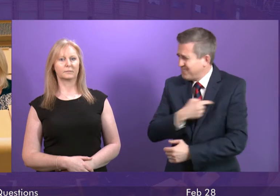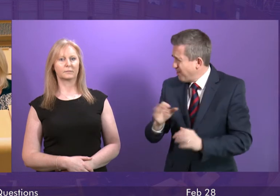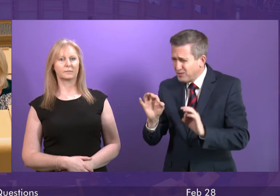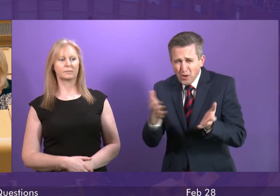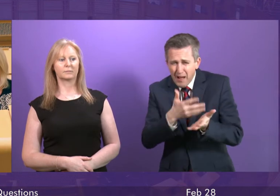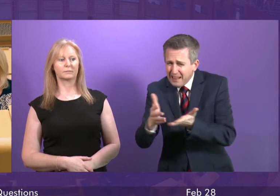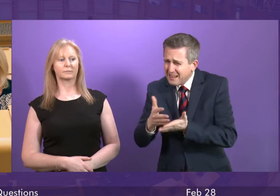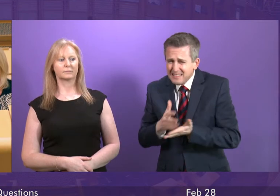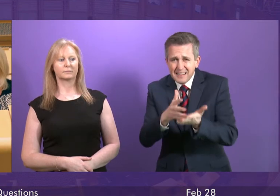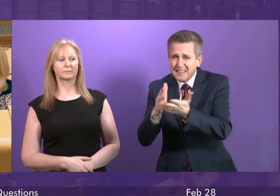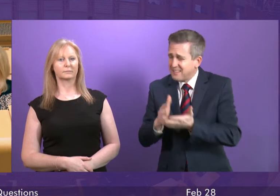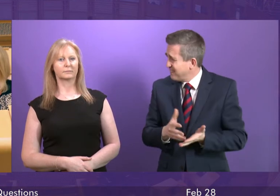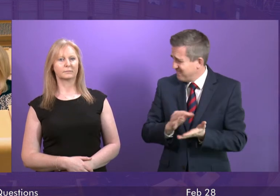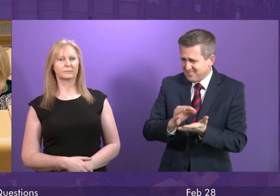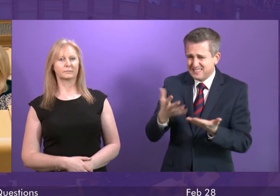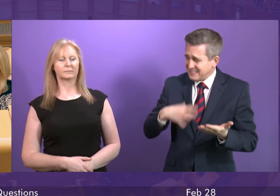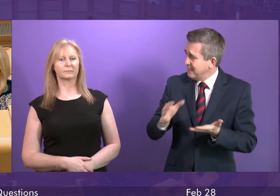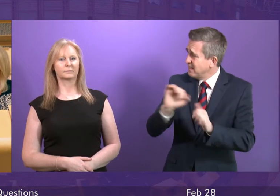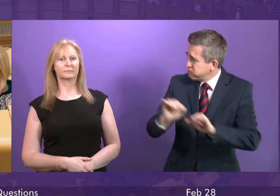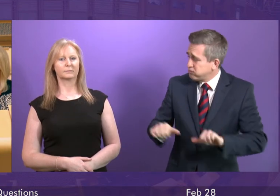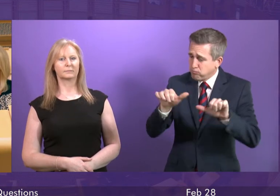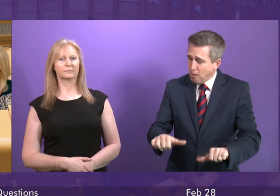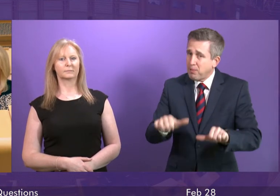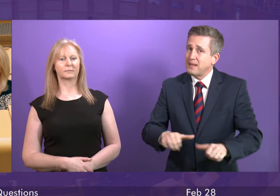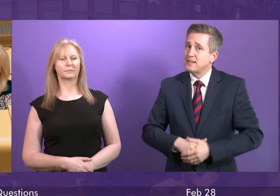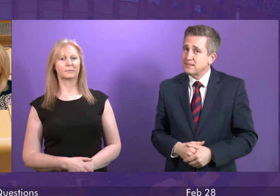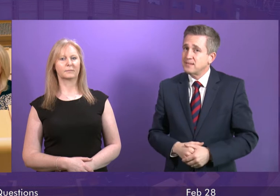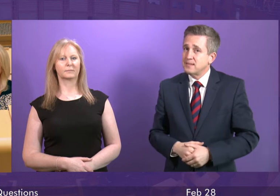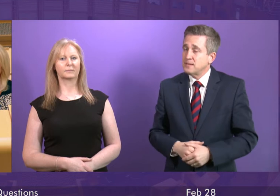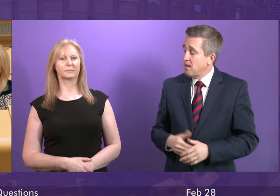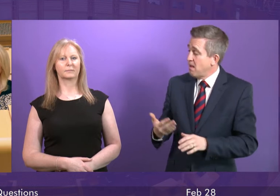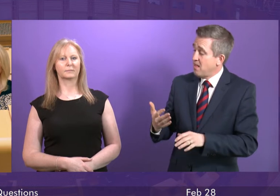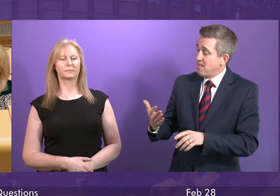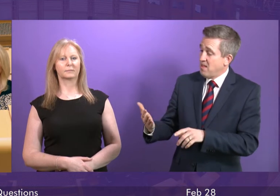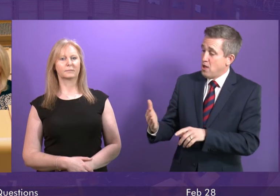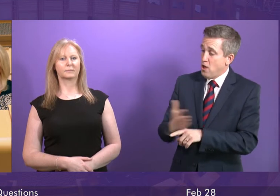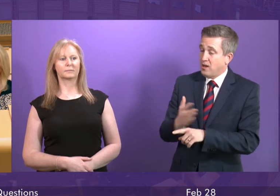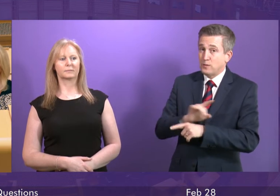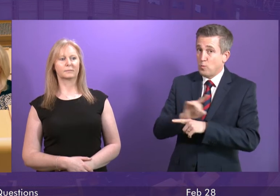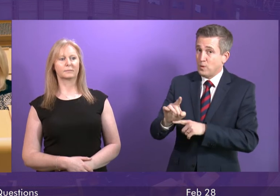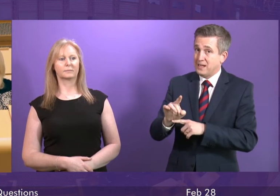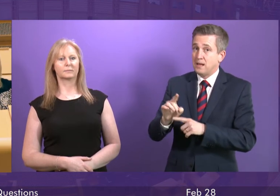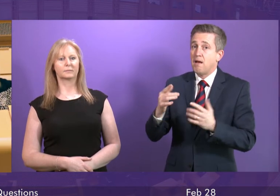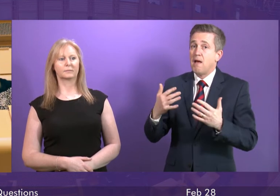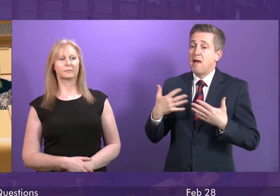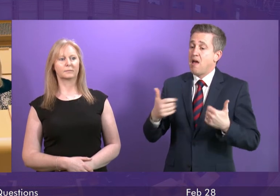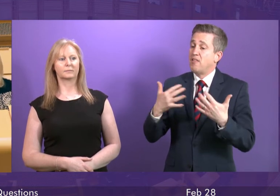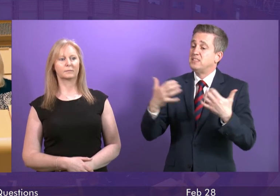and in which patients are treated. As the Health Secretary rightly said earlier this week, public confidence has been shaken by the